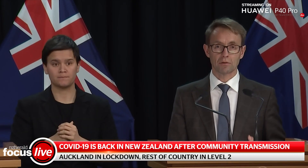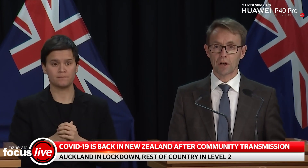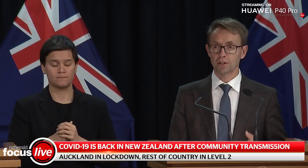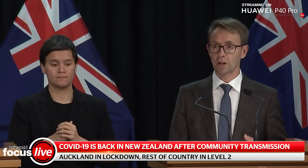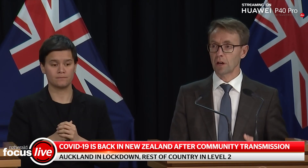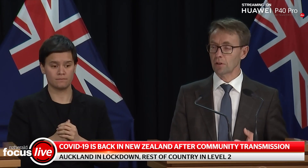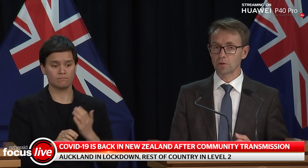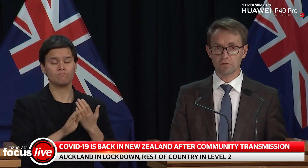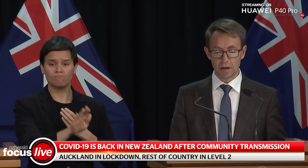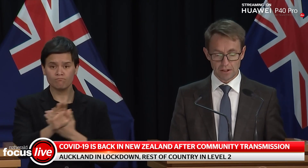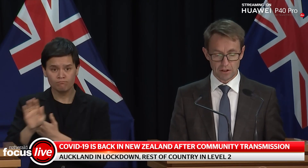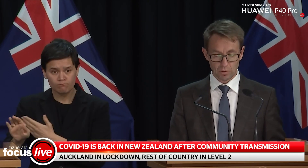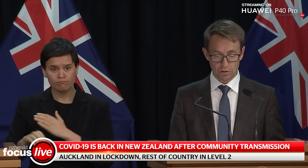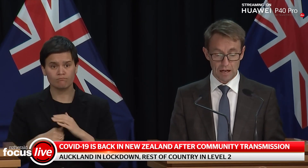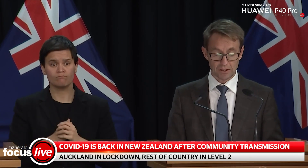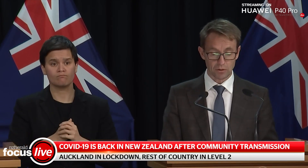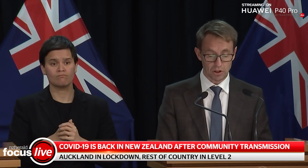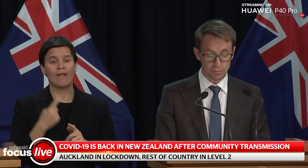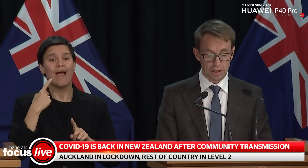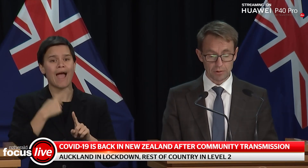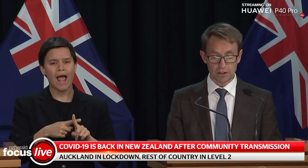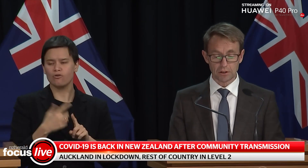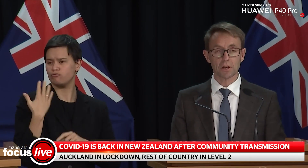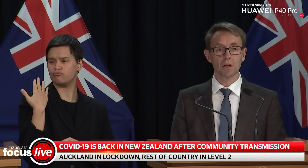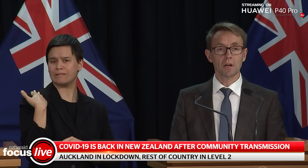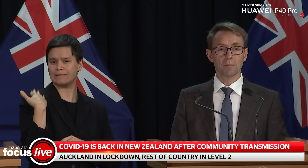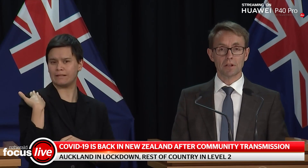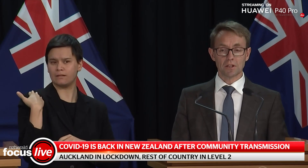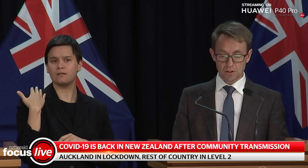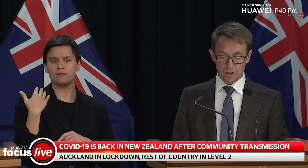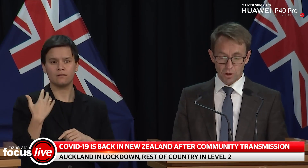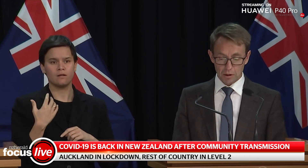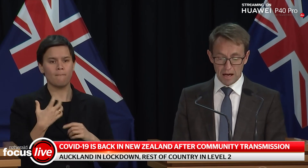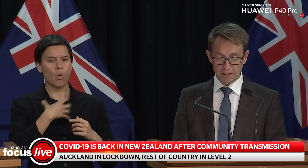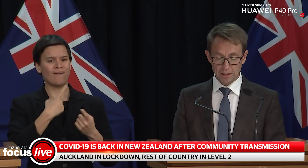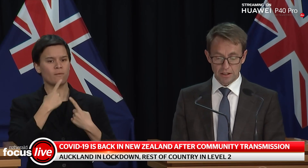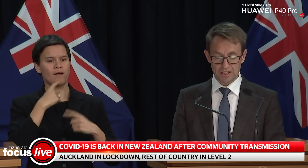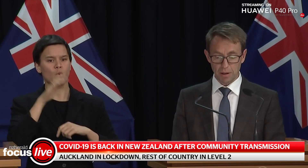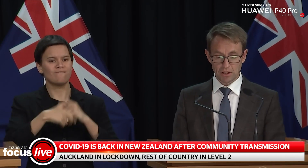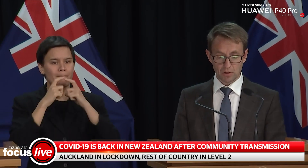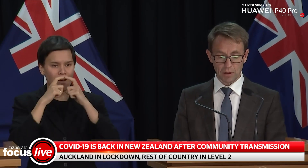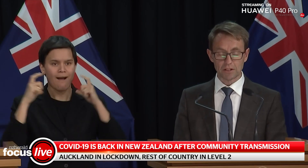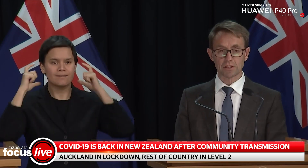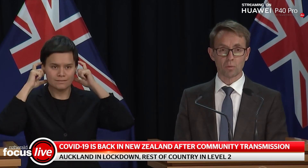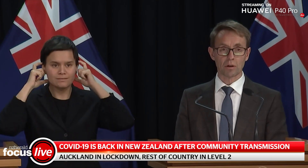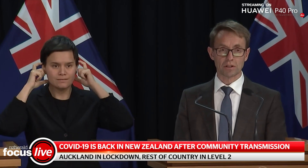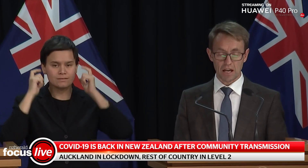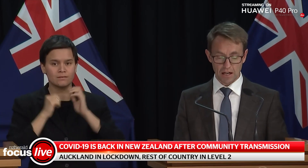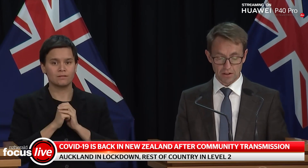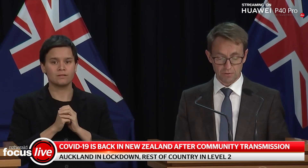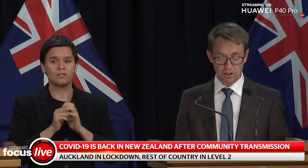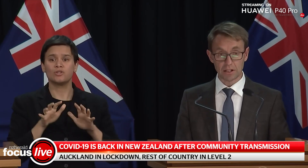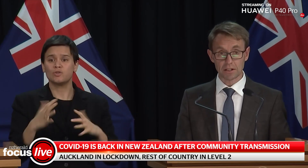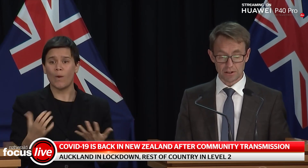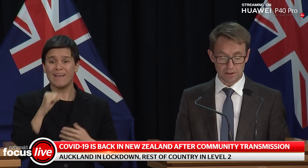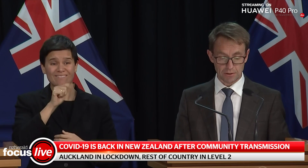our advice around the use of masks, which has been updated. Please consider wearing a mask in spaces or places where it is